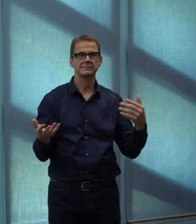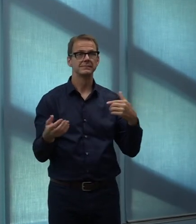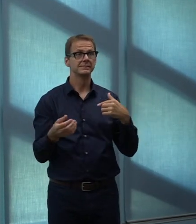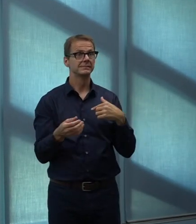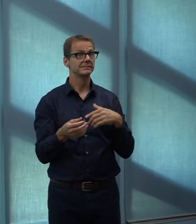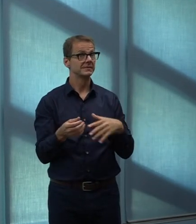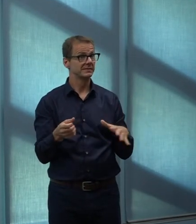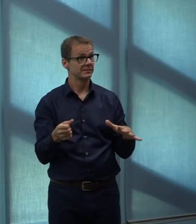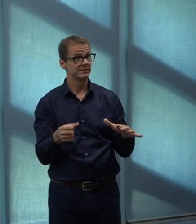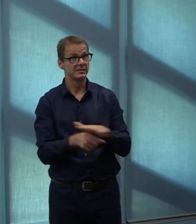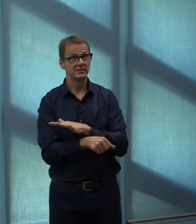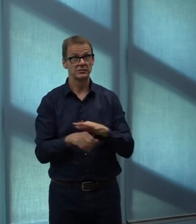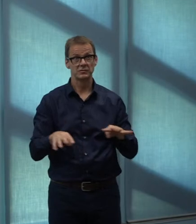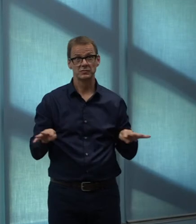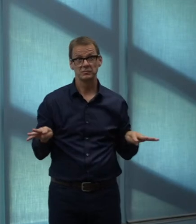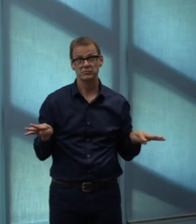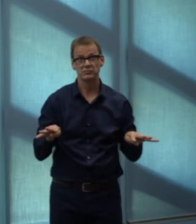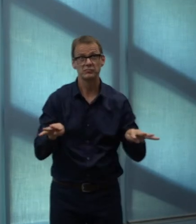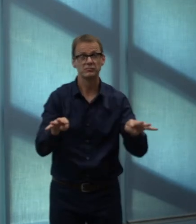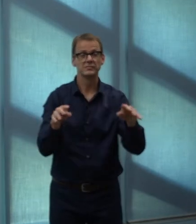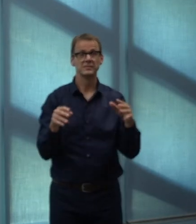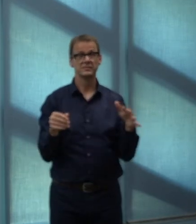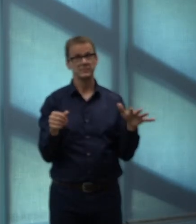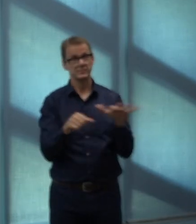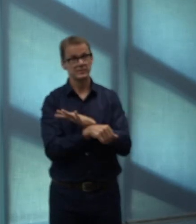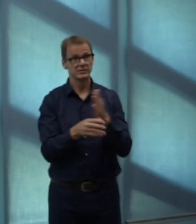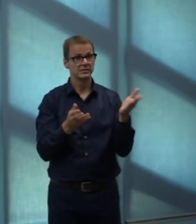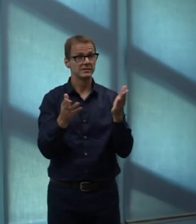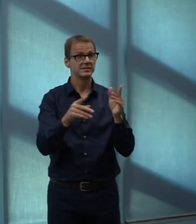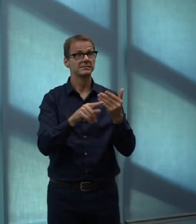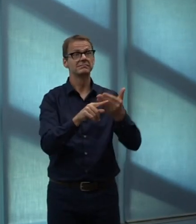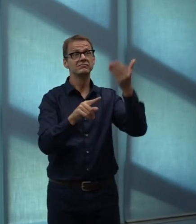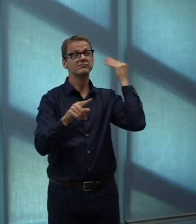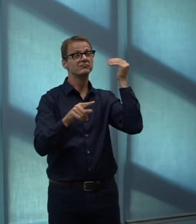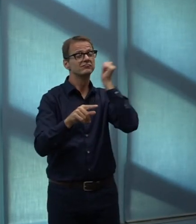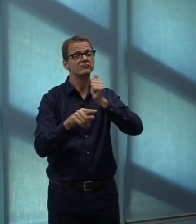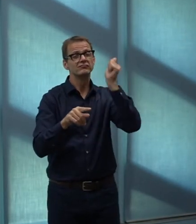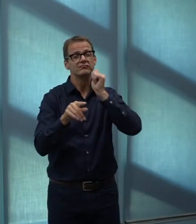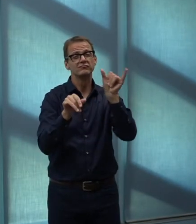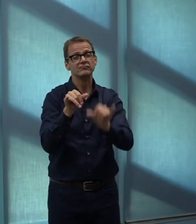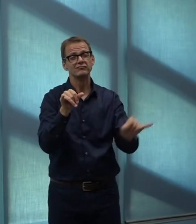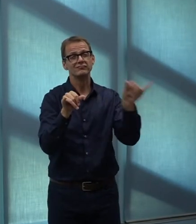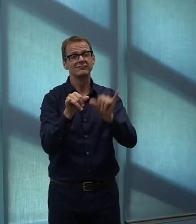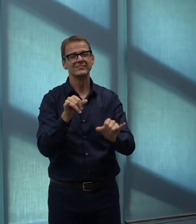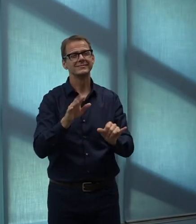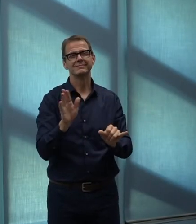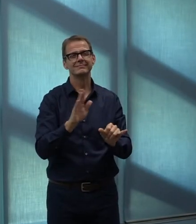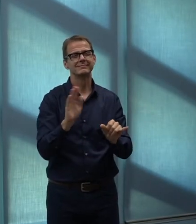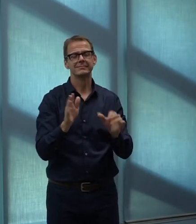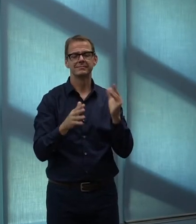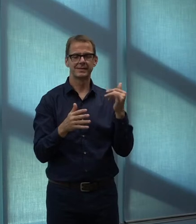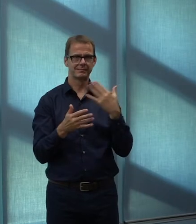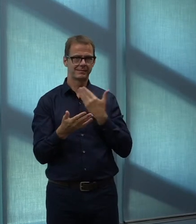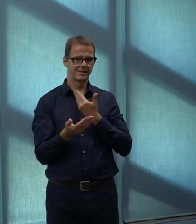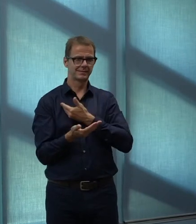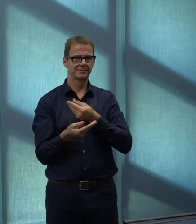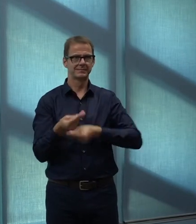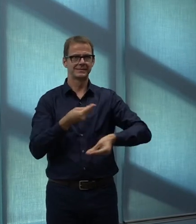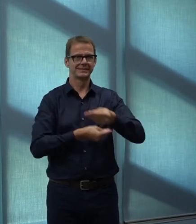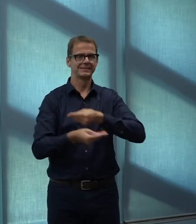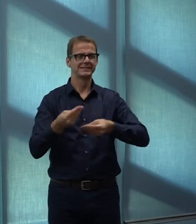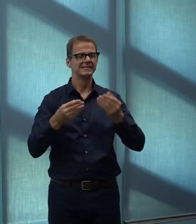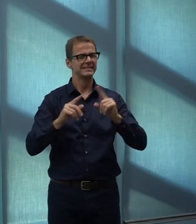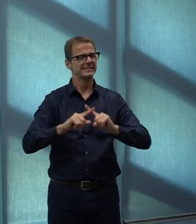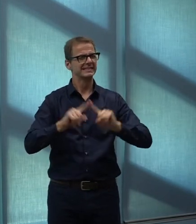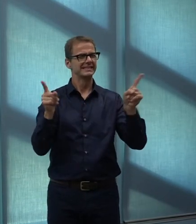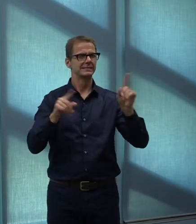people are used to. But these increased mowing cycles will help. As for parking, I am really proud of the fact